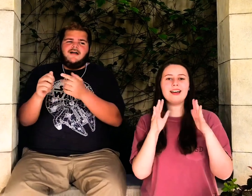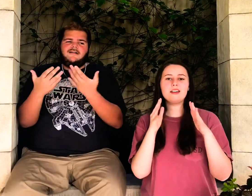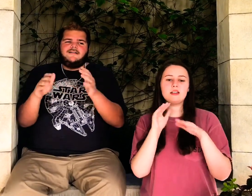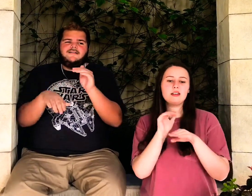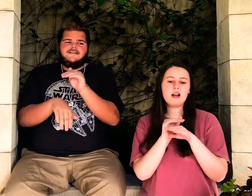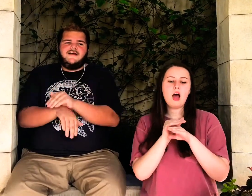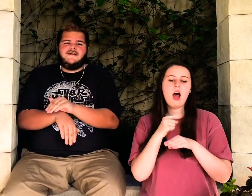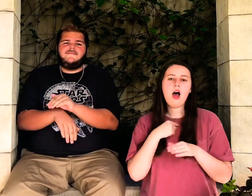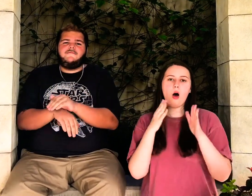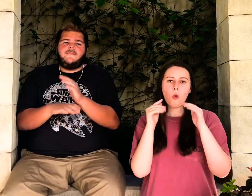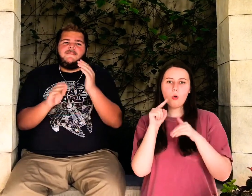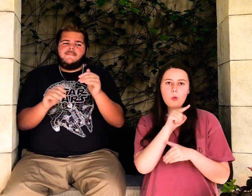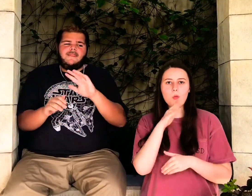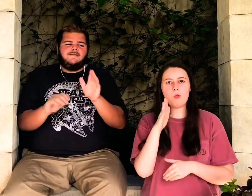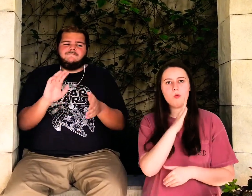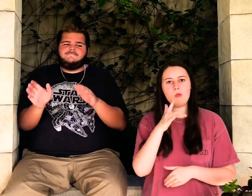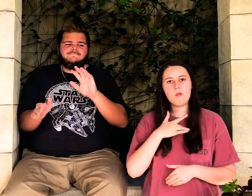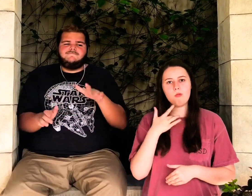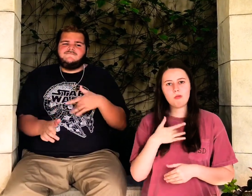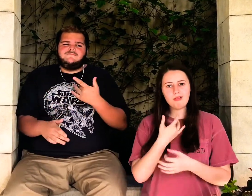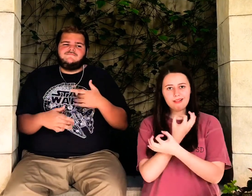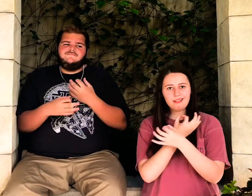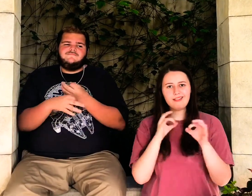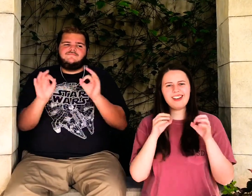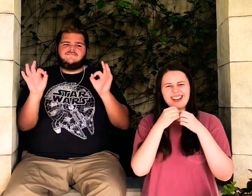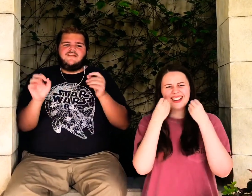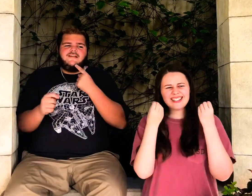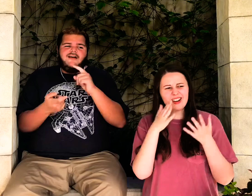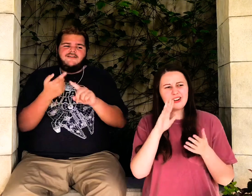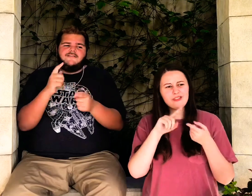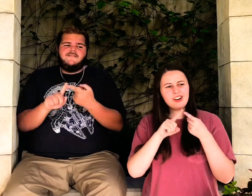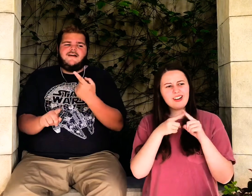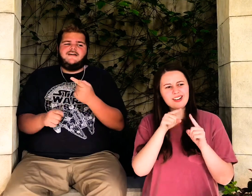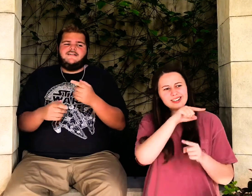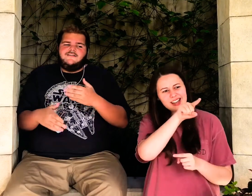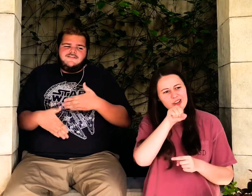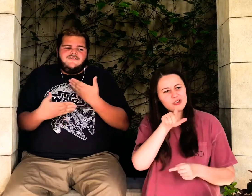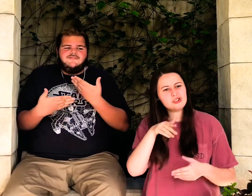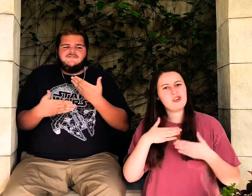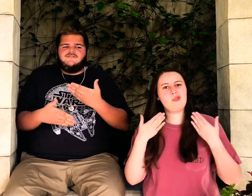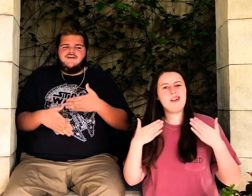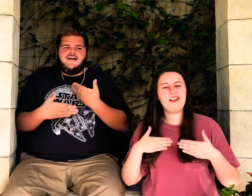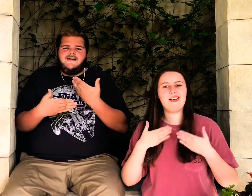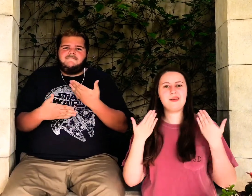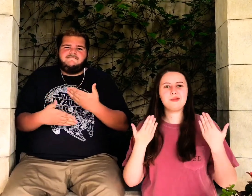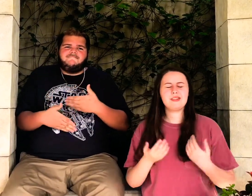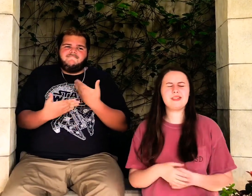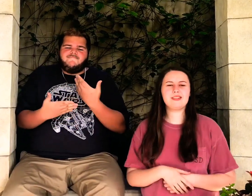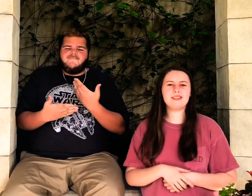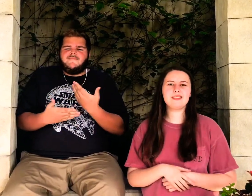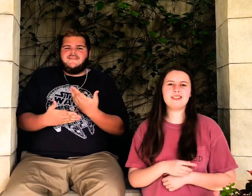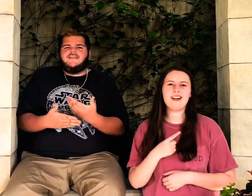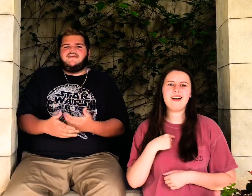the one by the end of the night I hope you never, ever felt more free Tell your friends that you're so happy